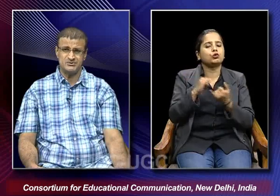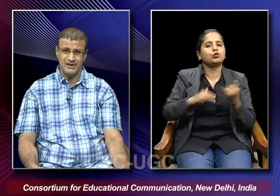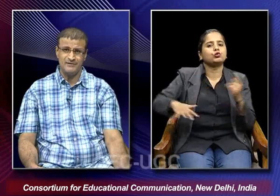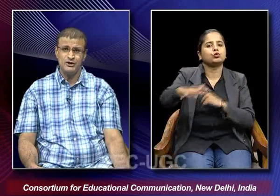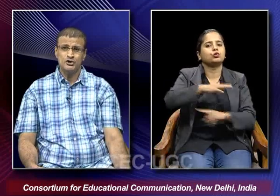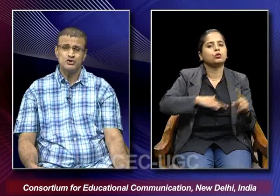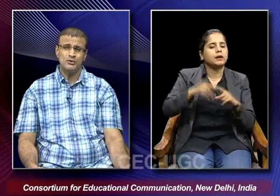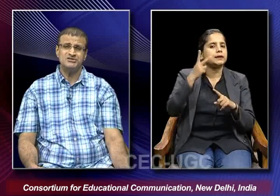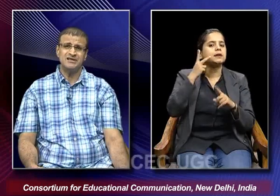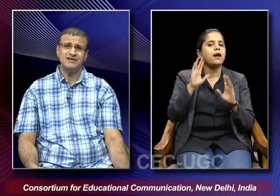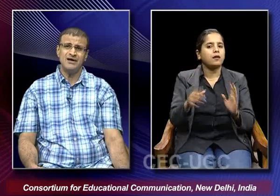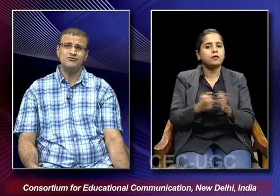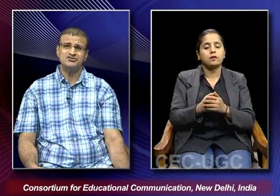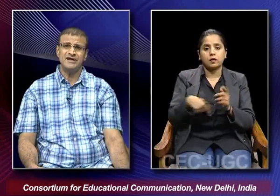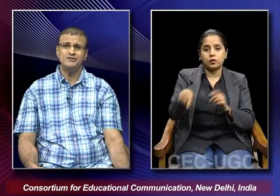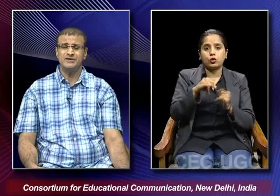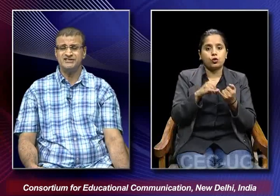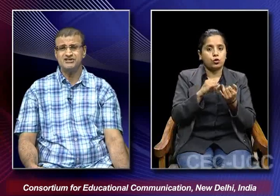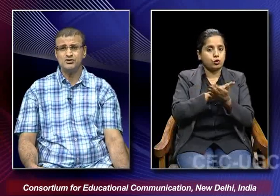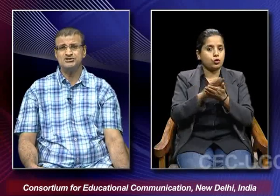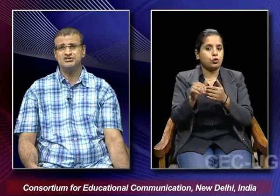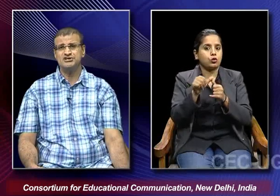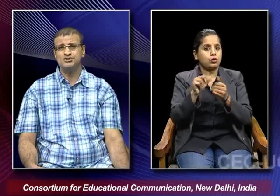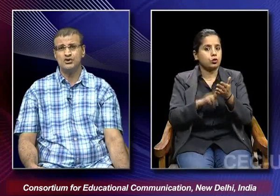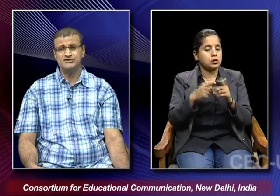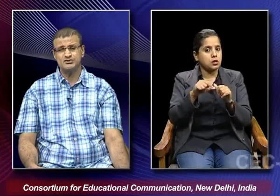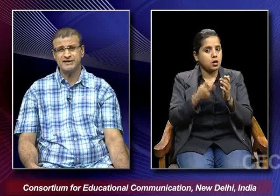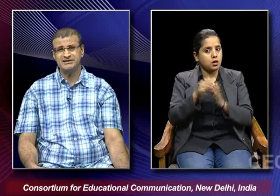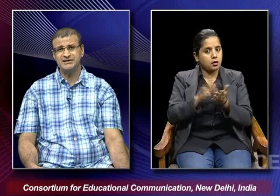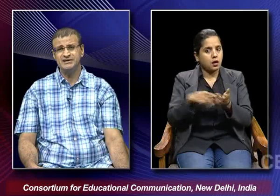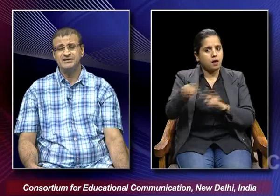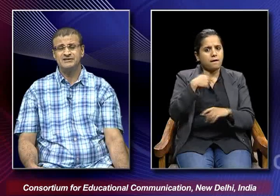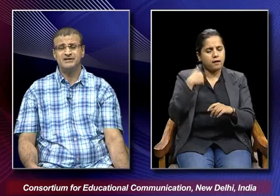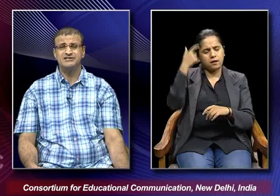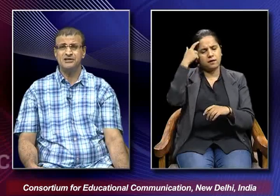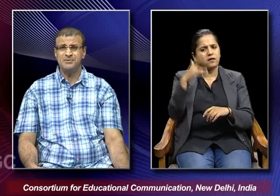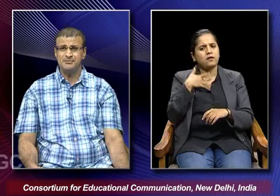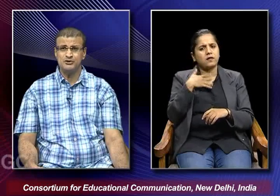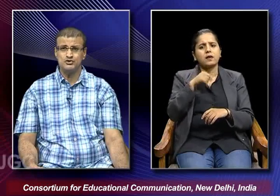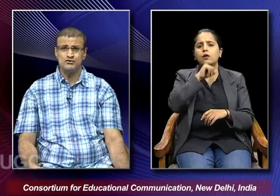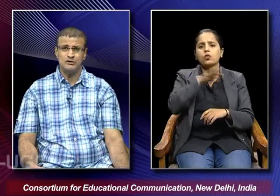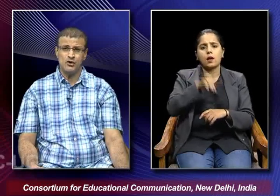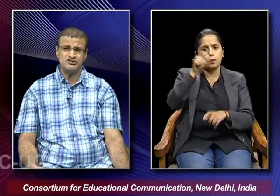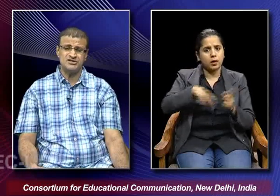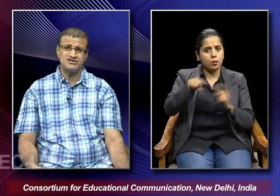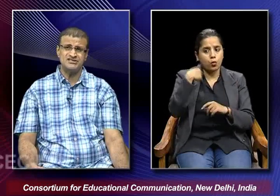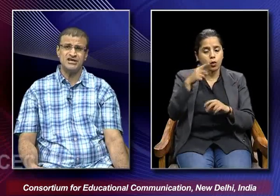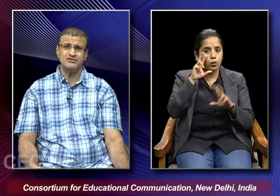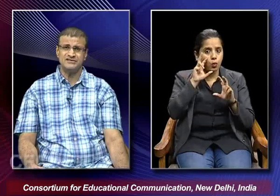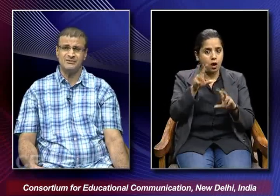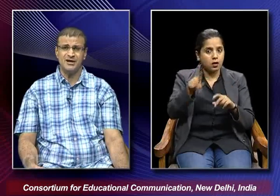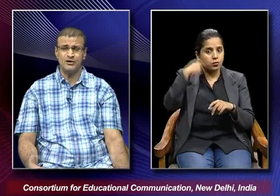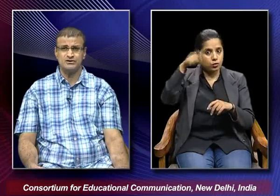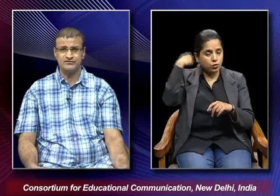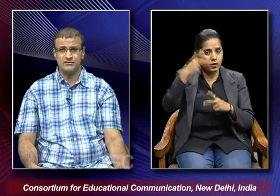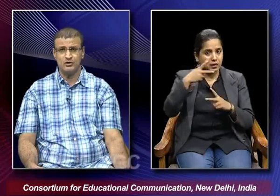as well so shantaram was trying to raise the consciousness of the society that the young people those who will watch such kind of